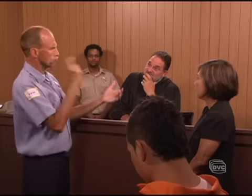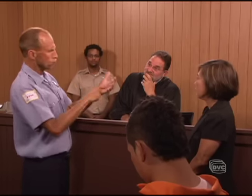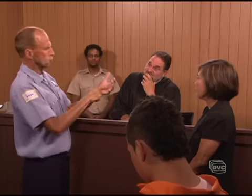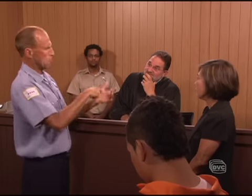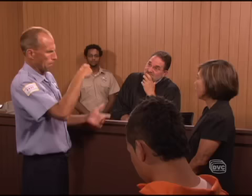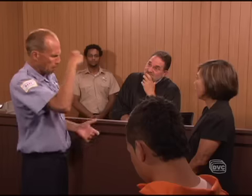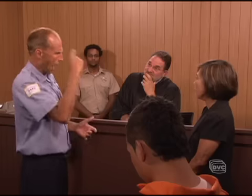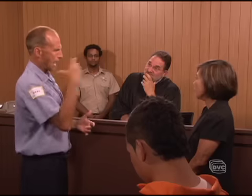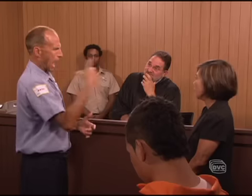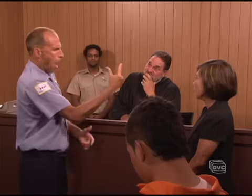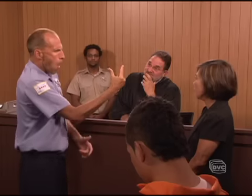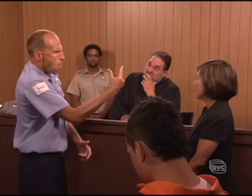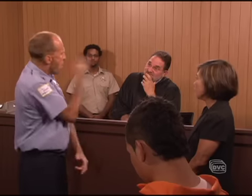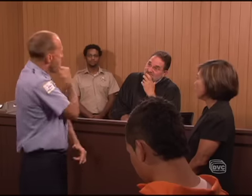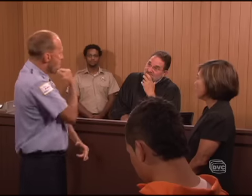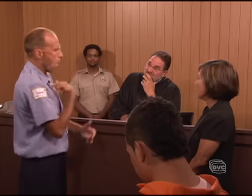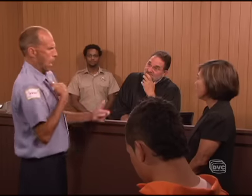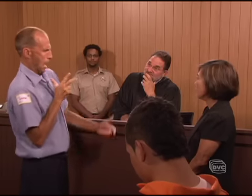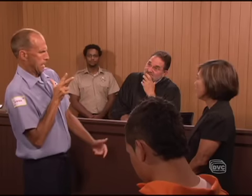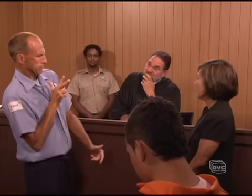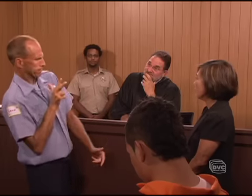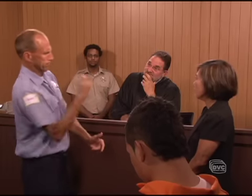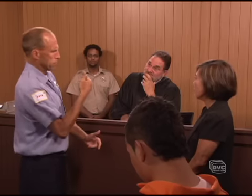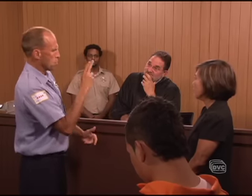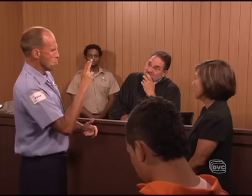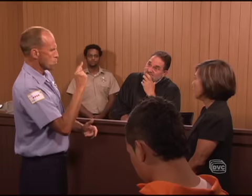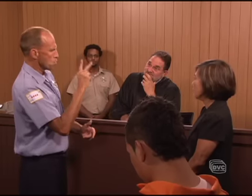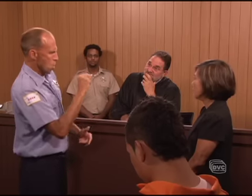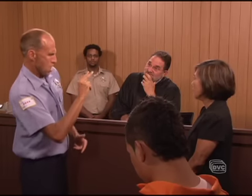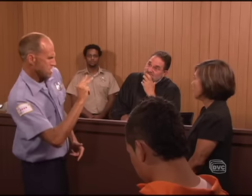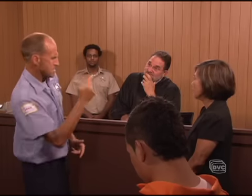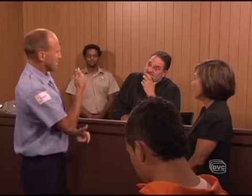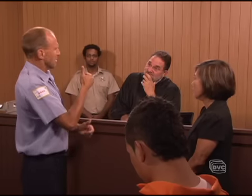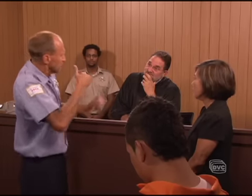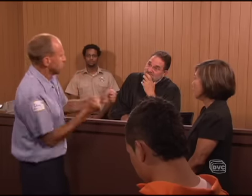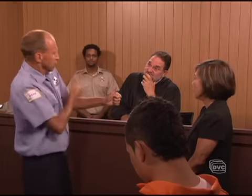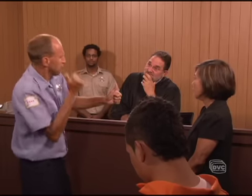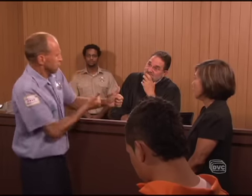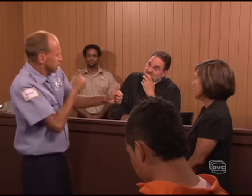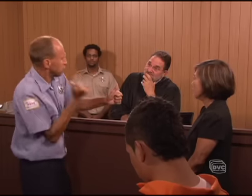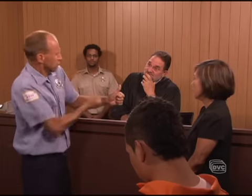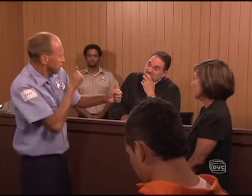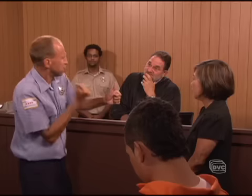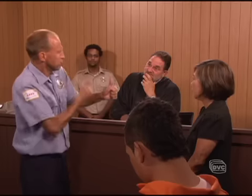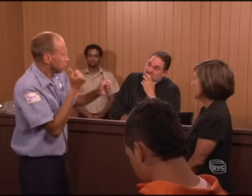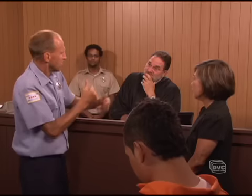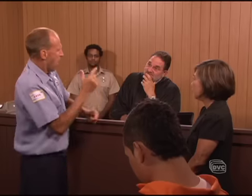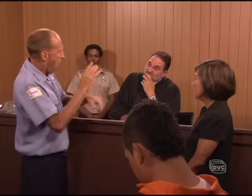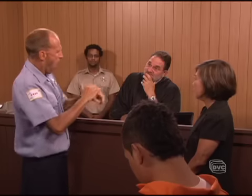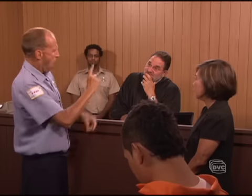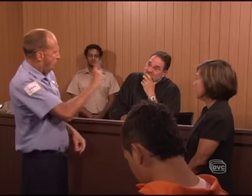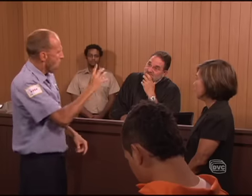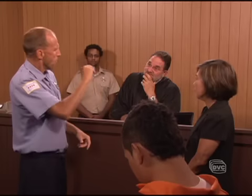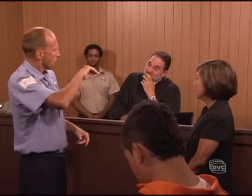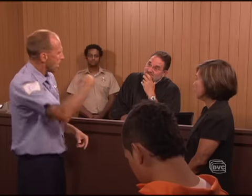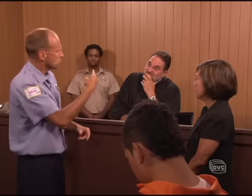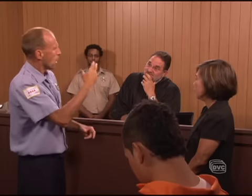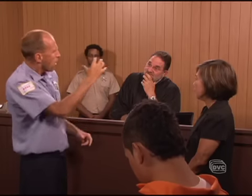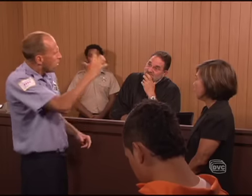away this black Cadillac comes zooming past me. So right away I did a U-turn and started chasing that car. And he was going fast, 100